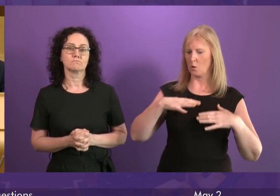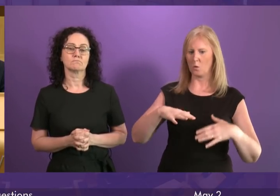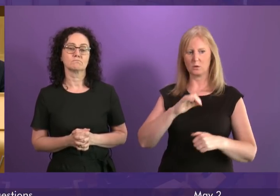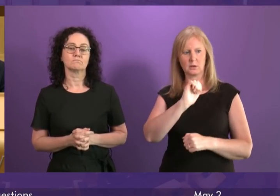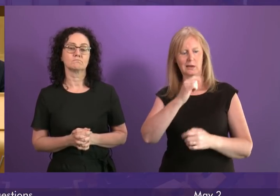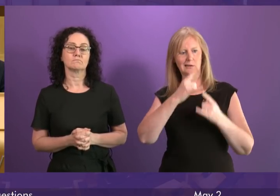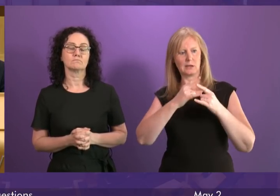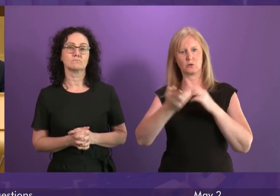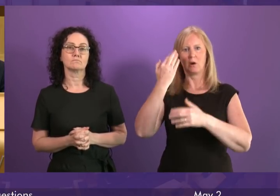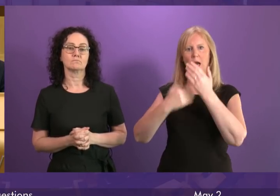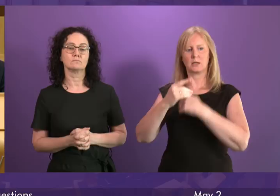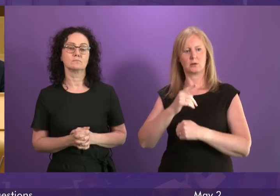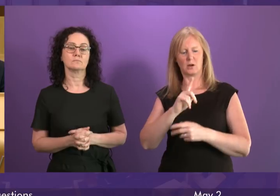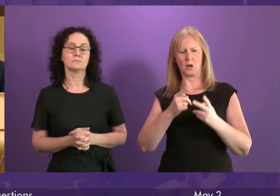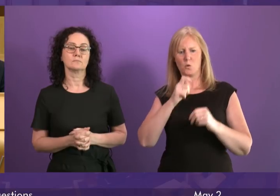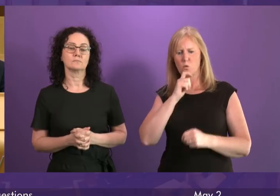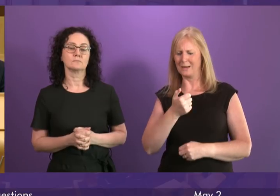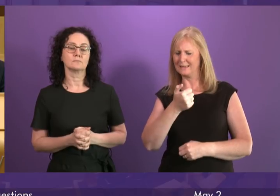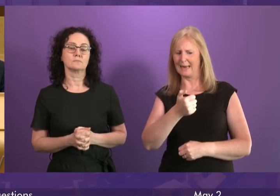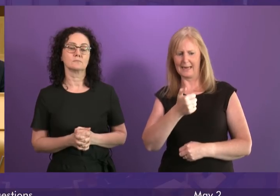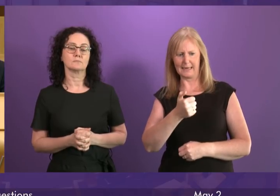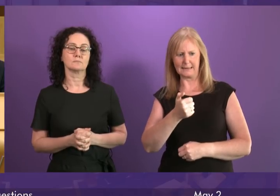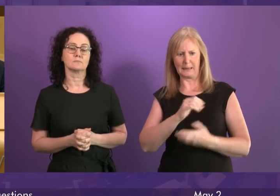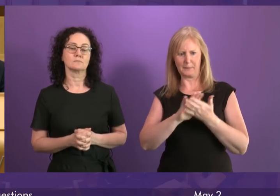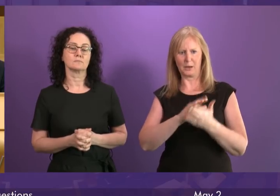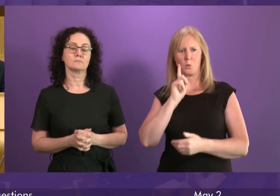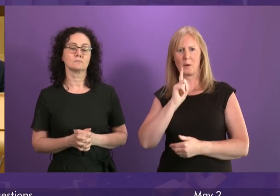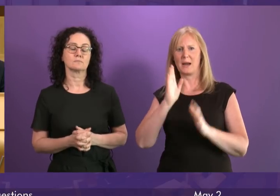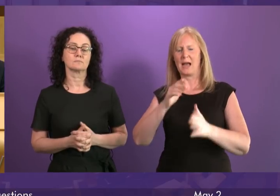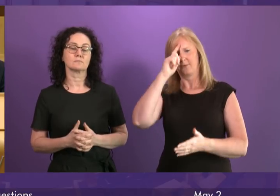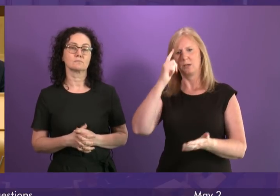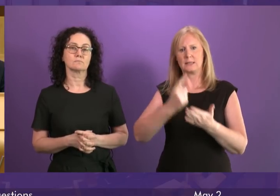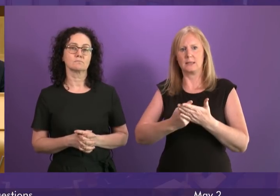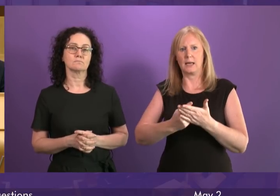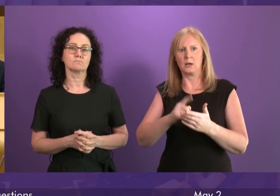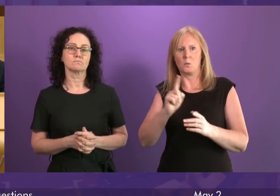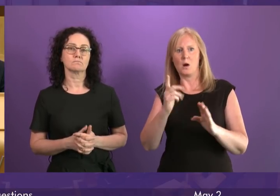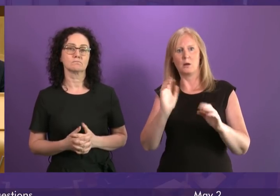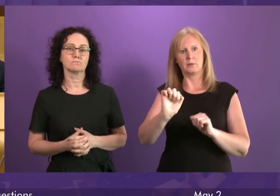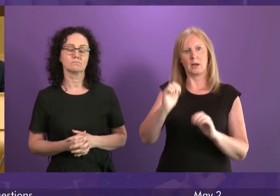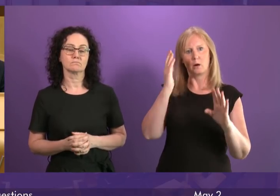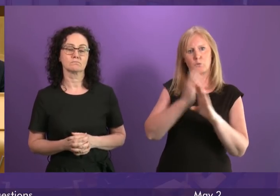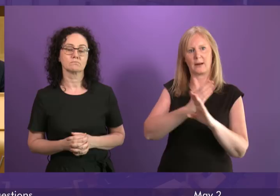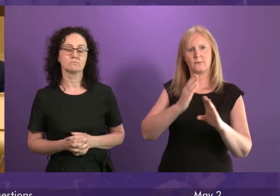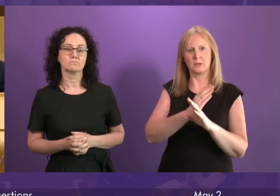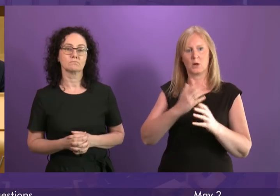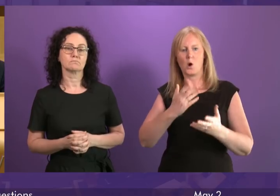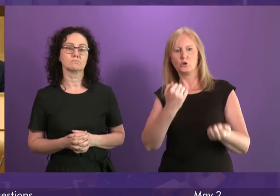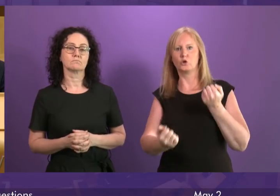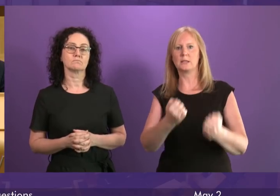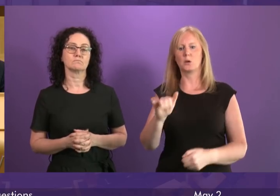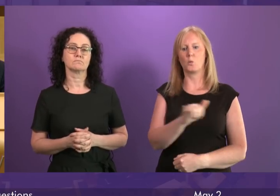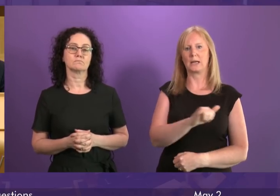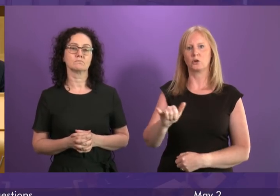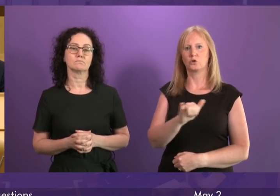text, women are once again forced to choose between their privacy and the pursuit of justice. Can the First Minister explain what